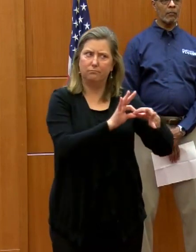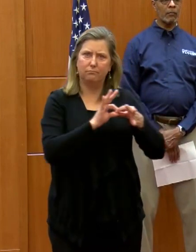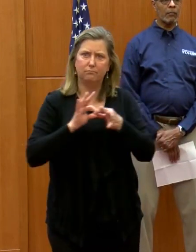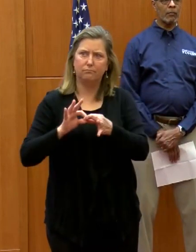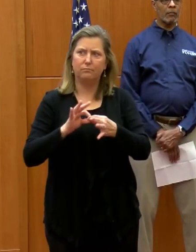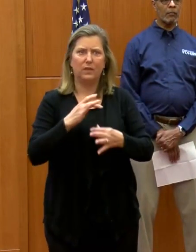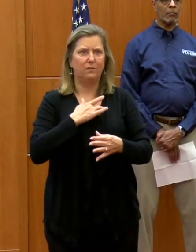contract.